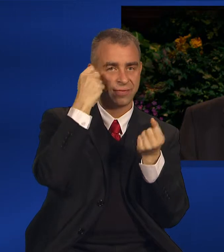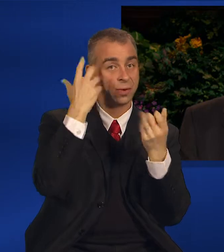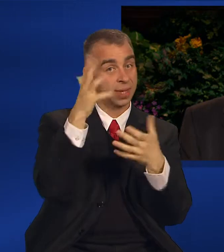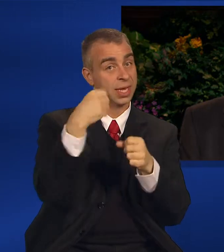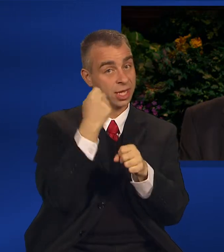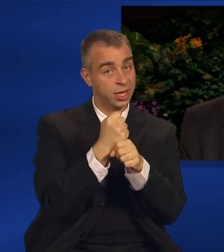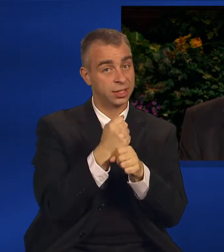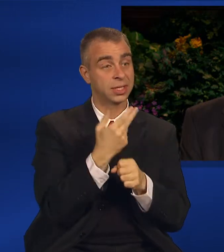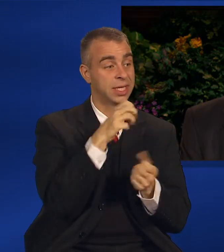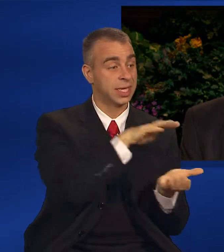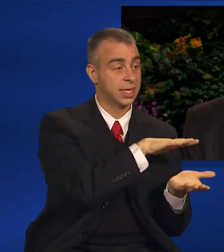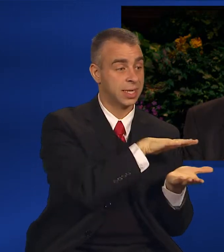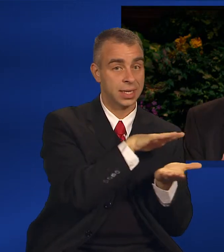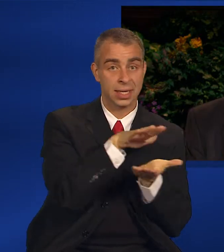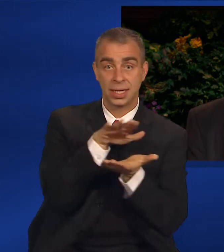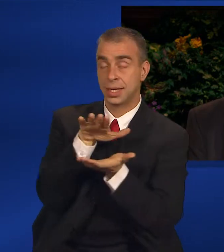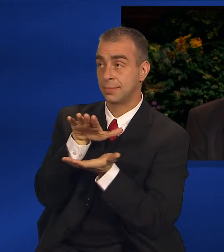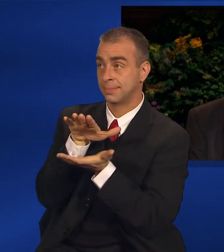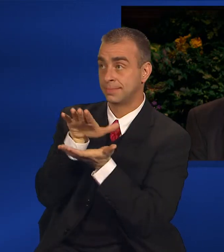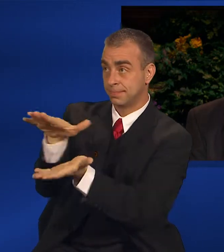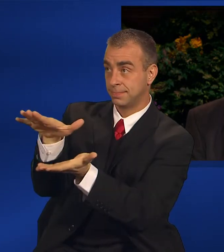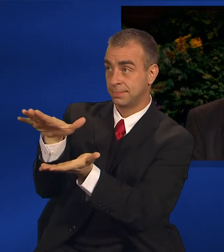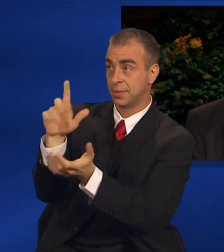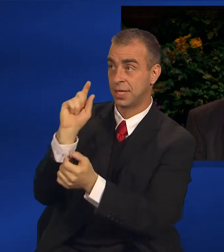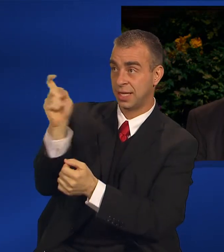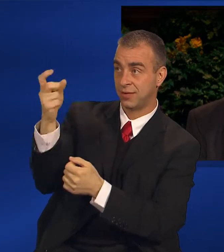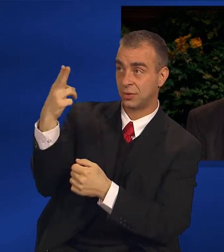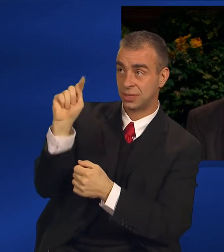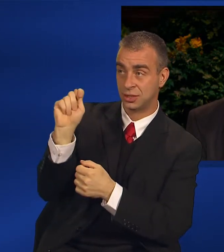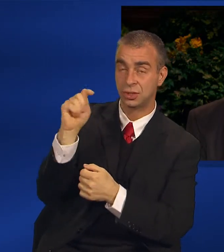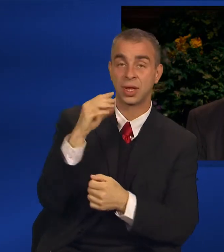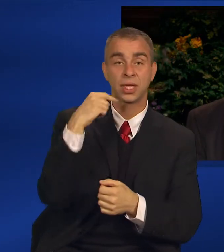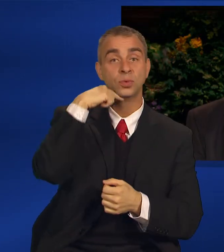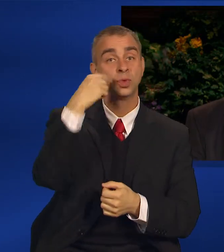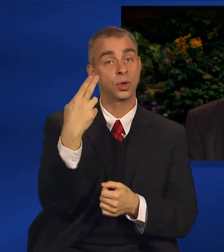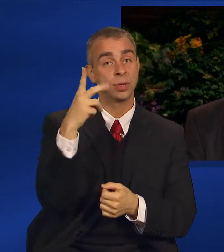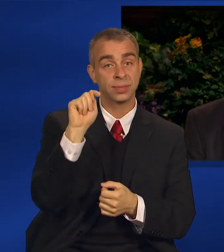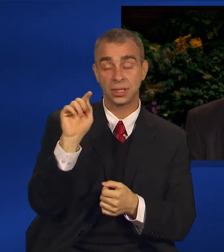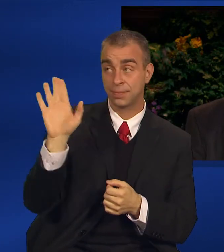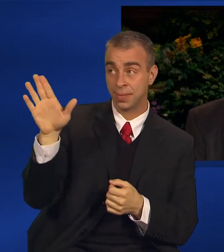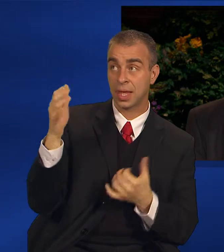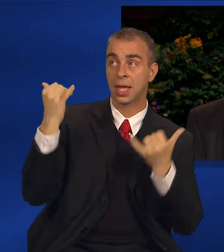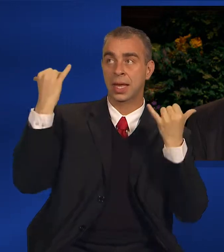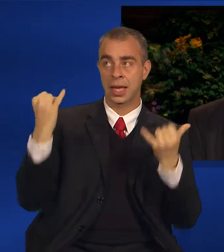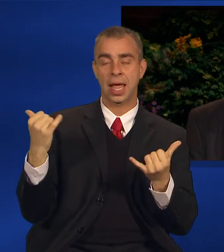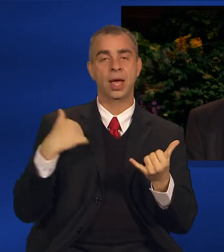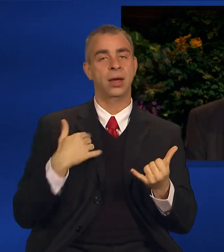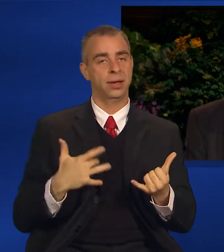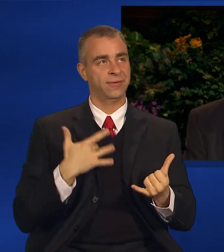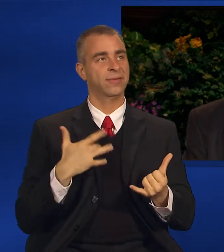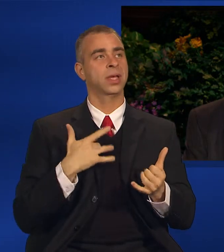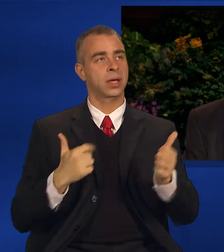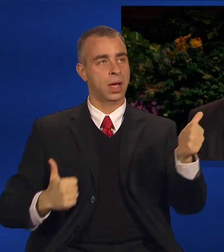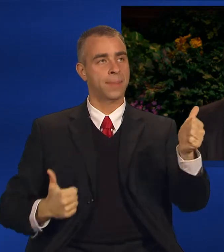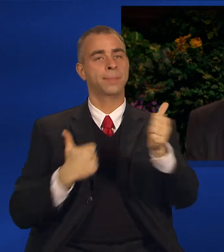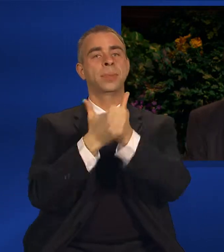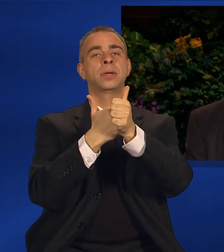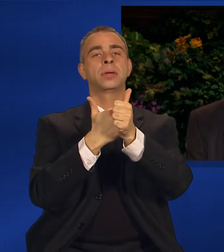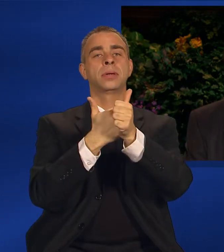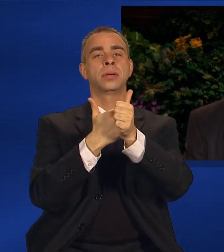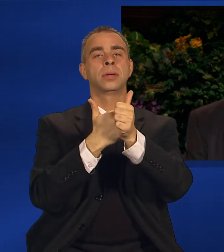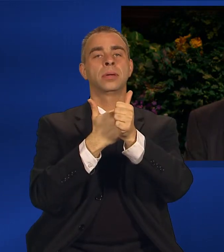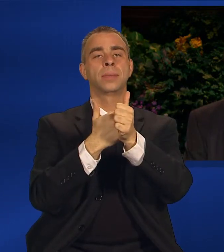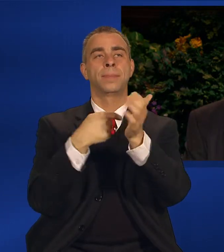the tithing to his home teachers and said, Now I am current with the